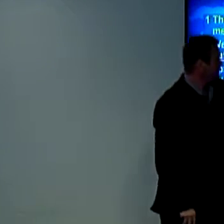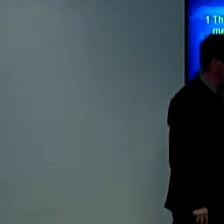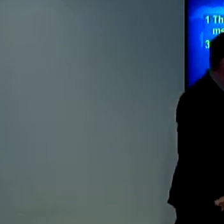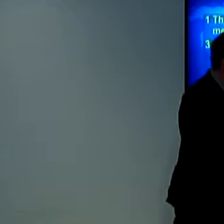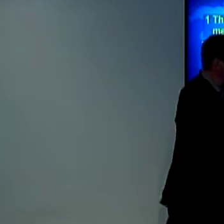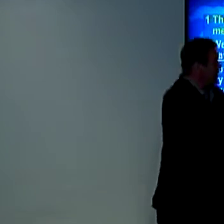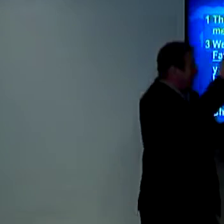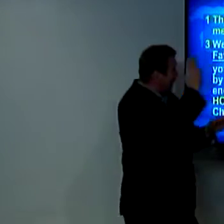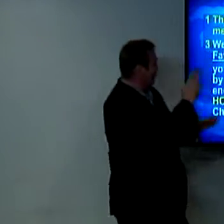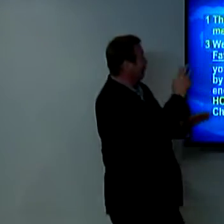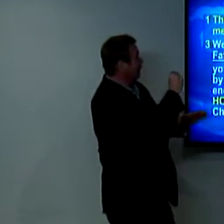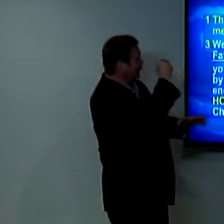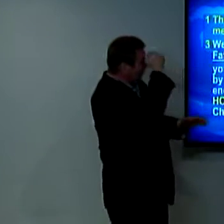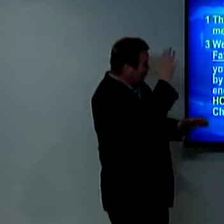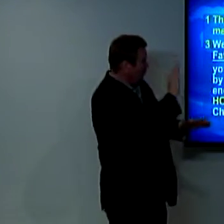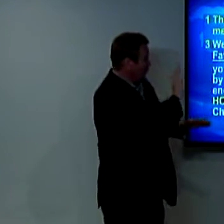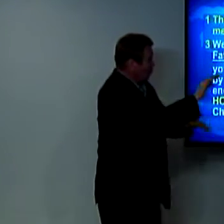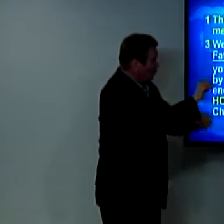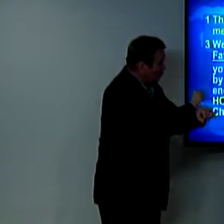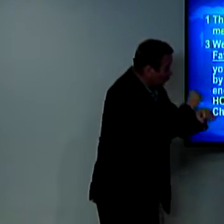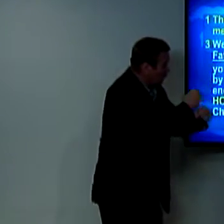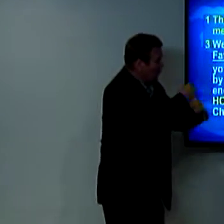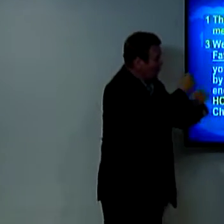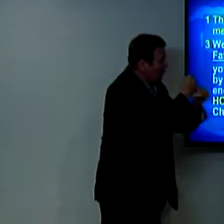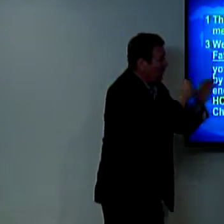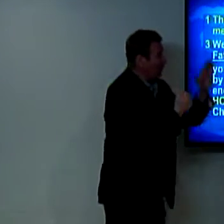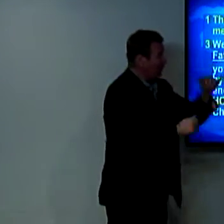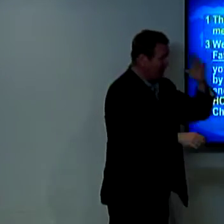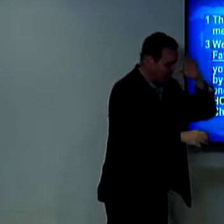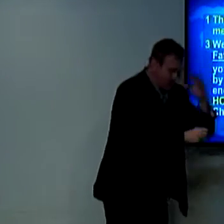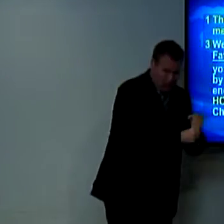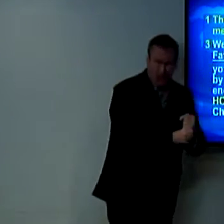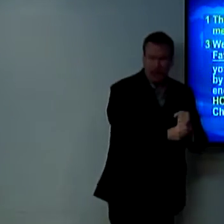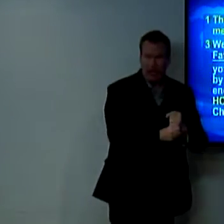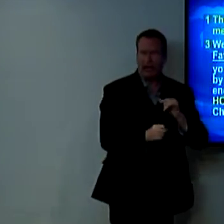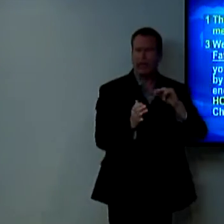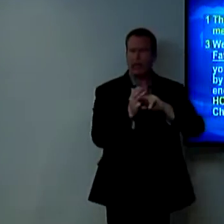he he we continually remember you before our God and father